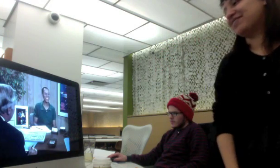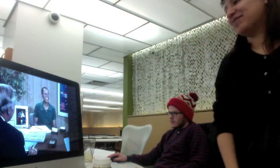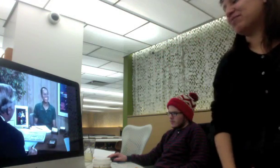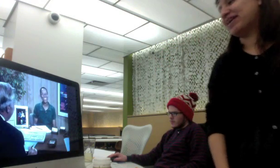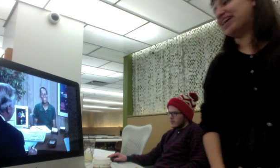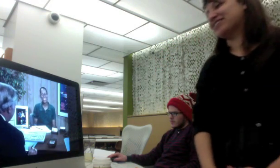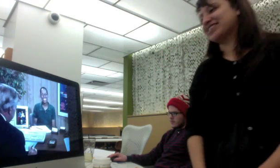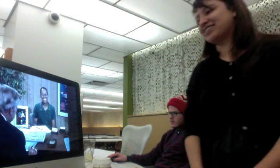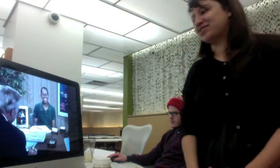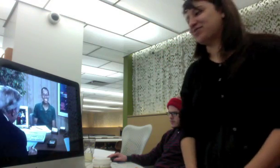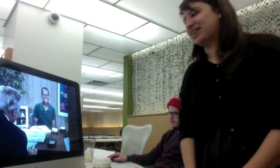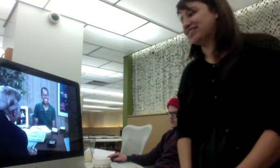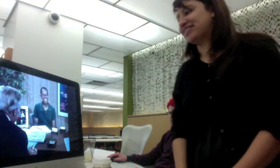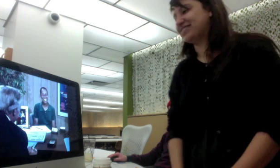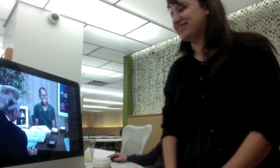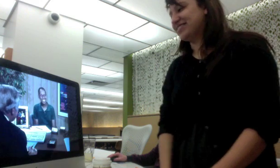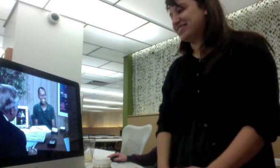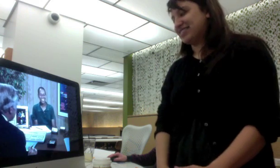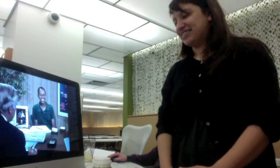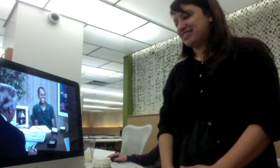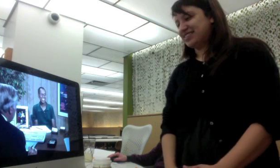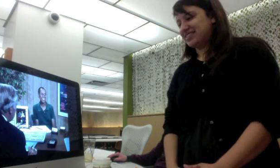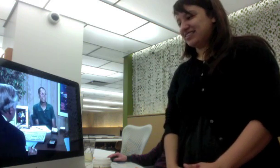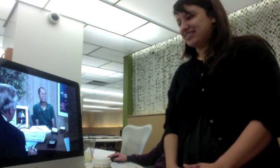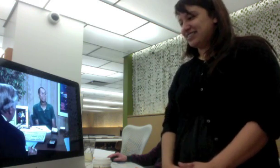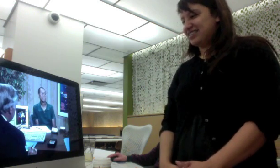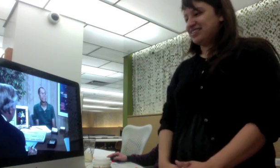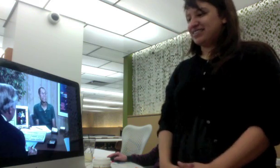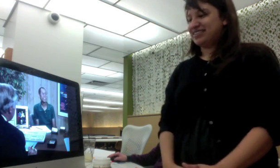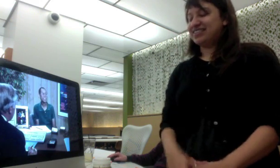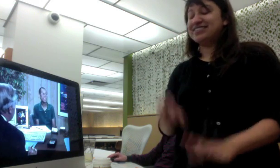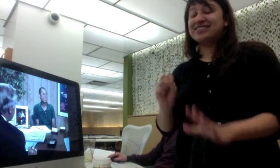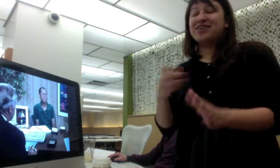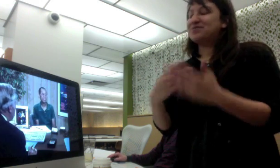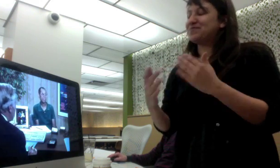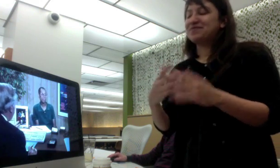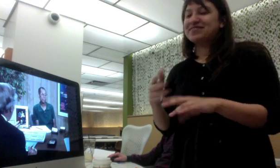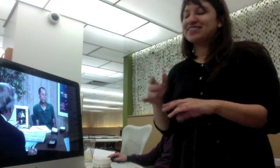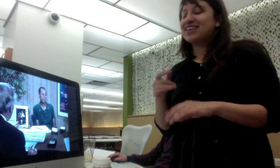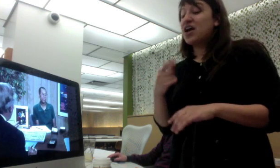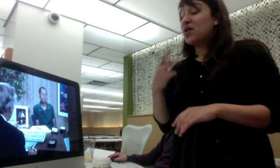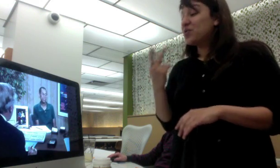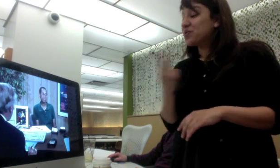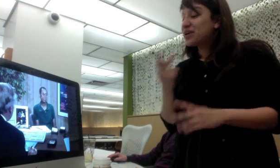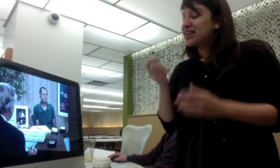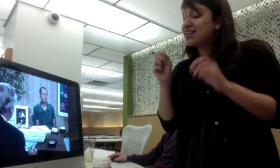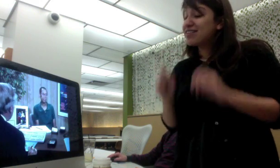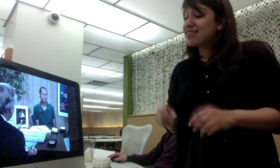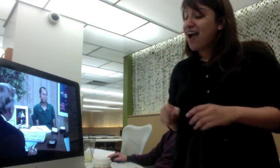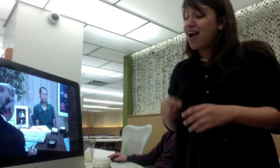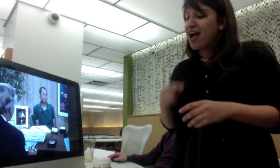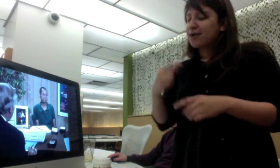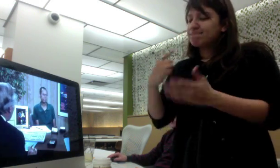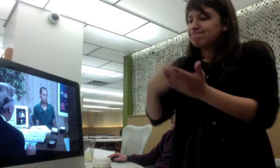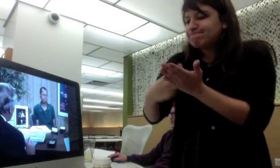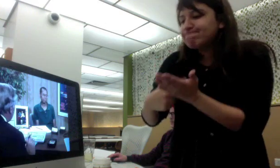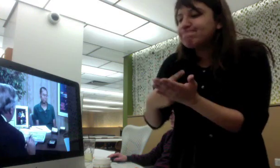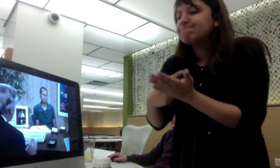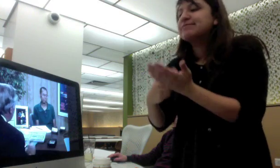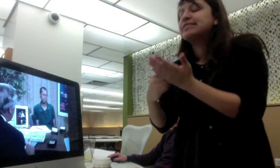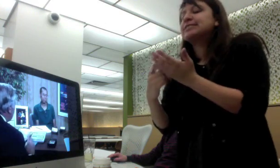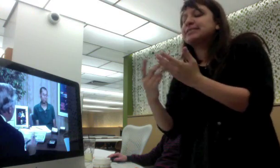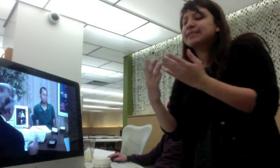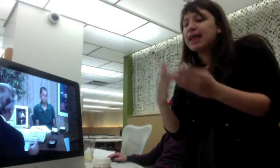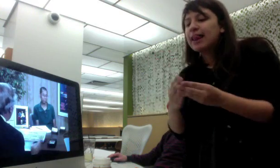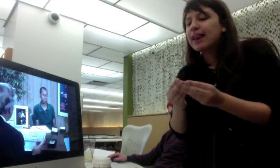oh maybe my hair is going to turn white too let tell you we can work it out that before we write the offer we